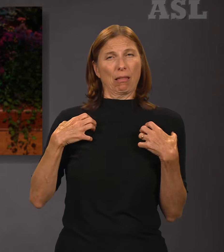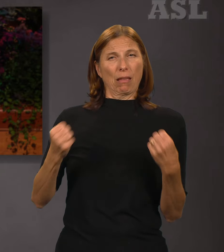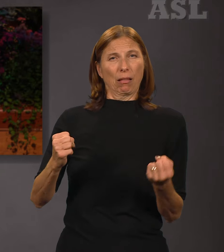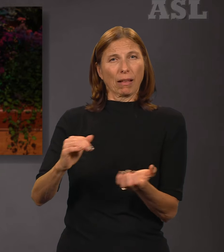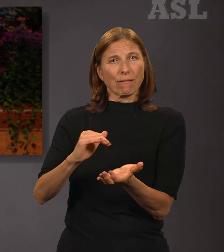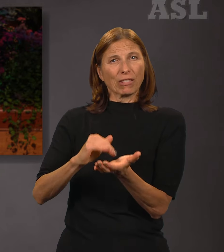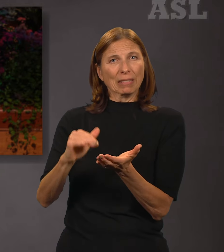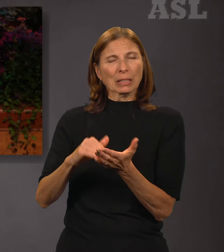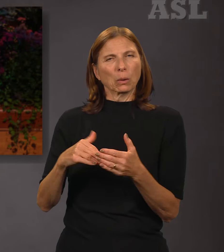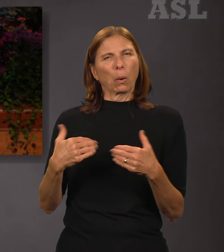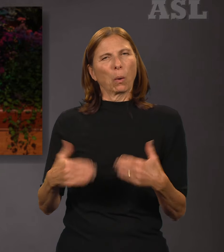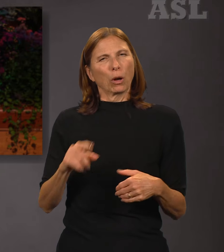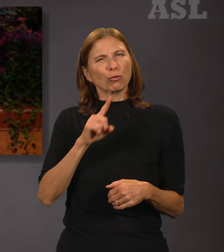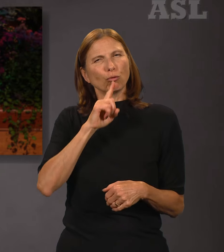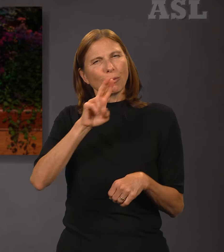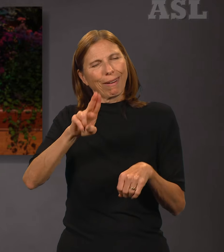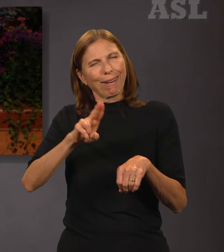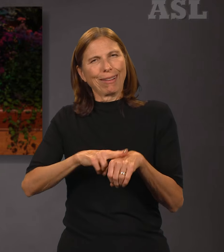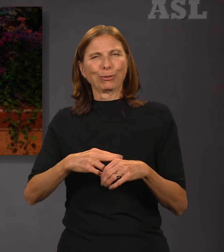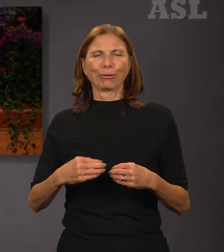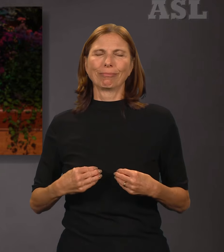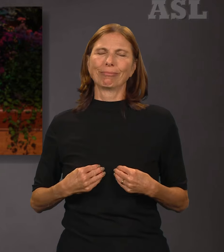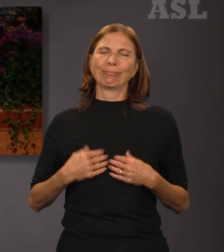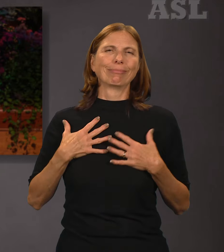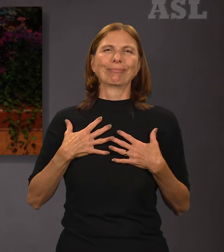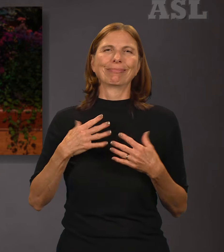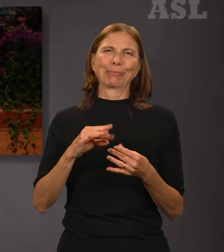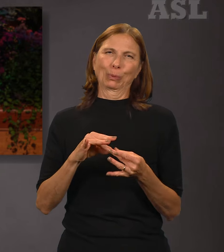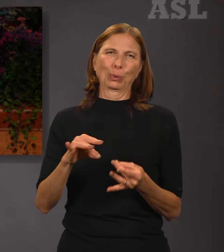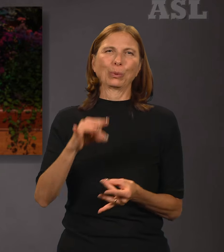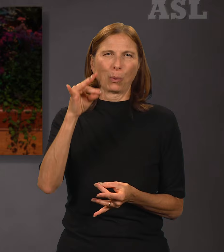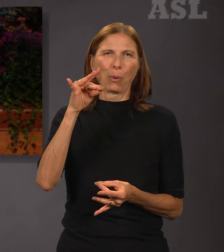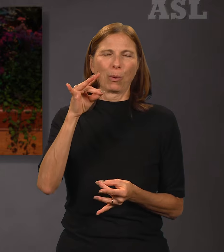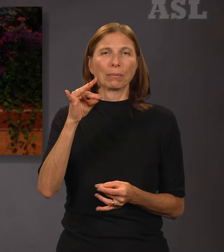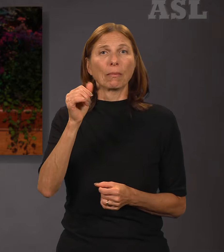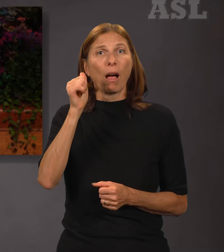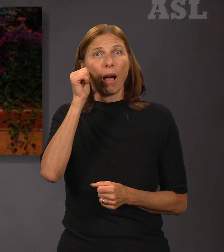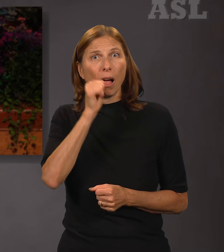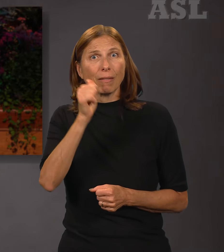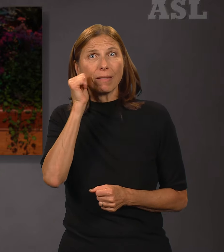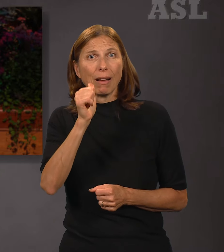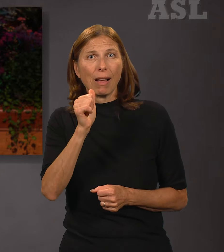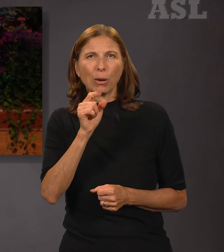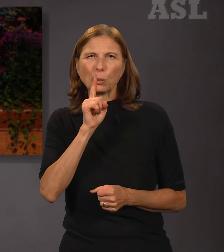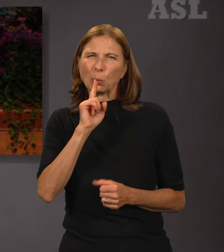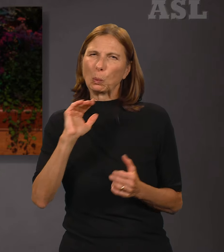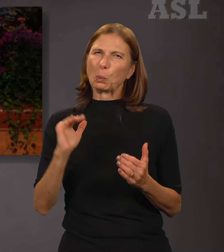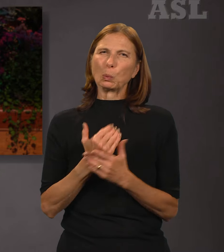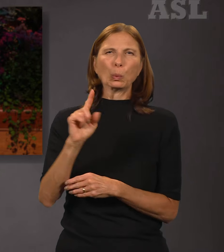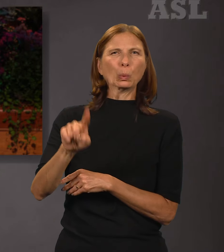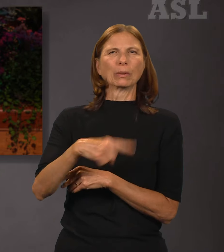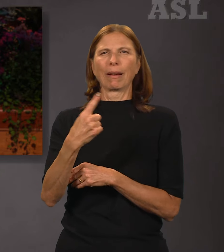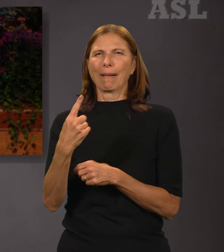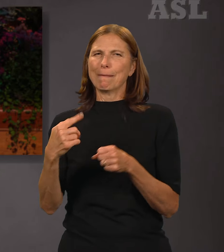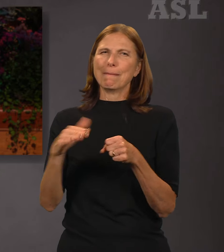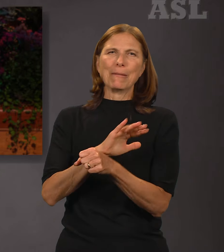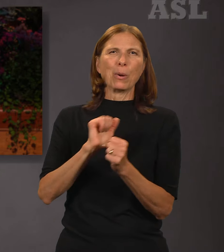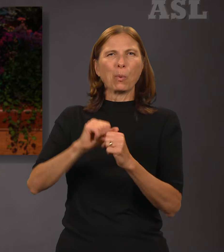flow quite naturally to such a soul. Each day is a new day filled with hope and possibilities